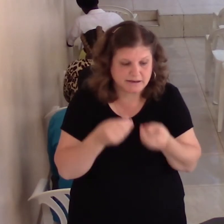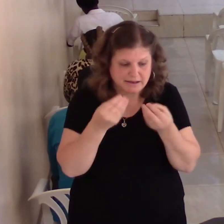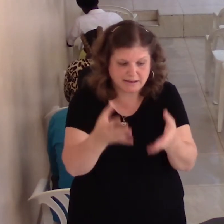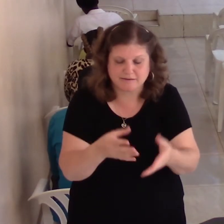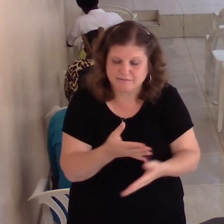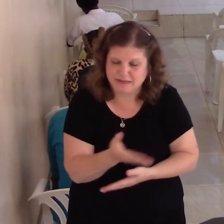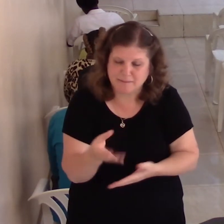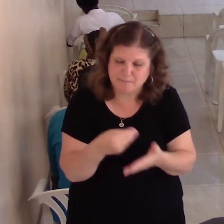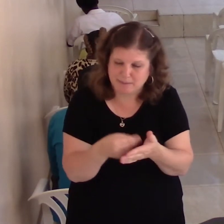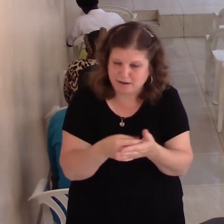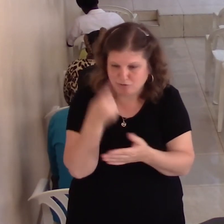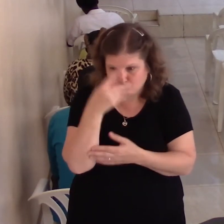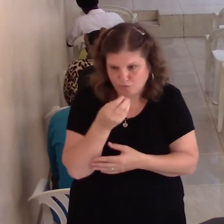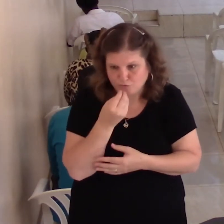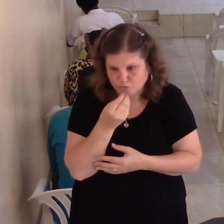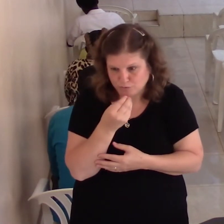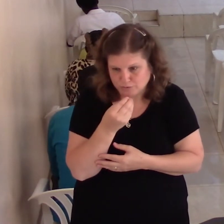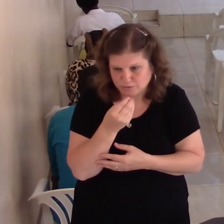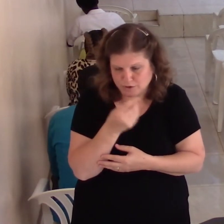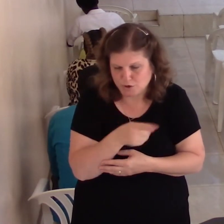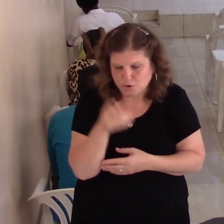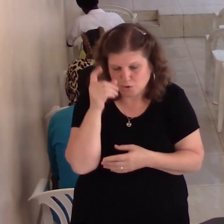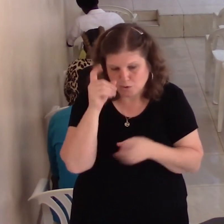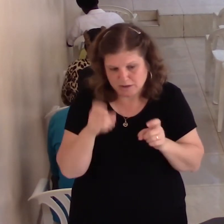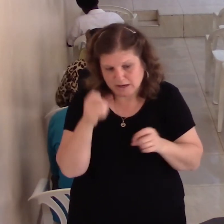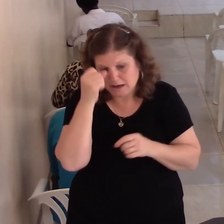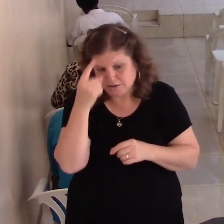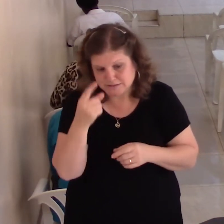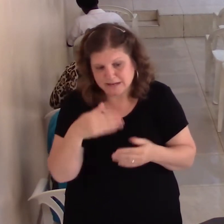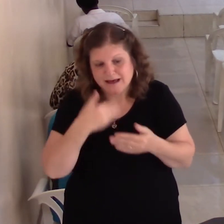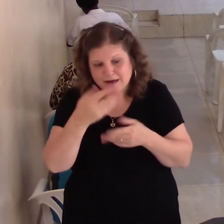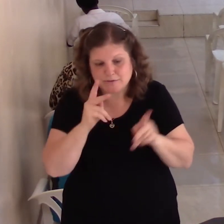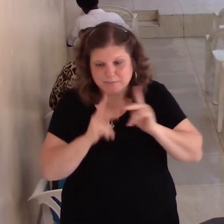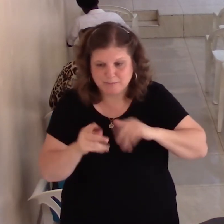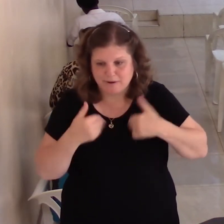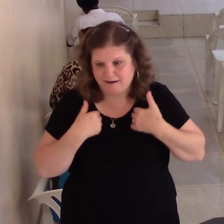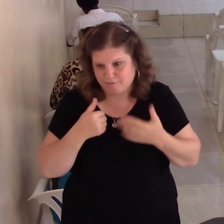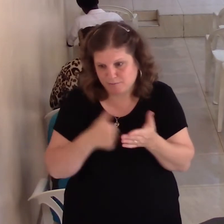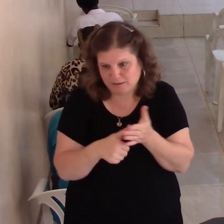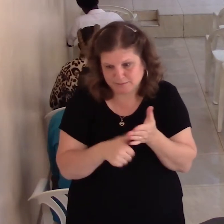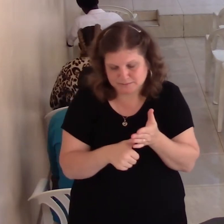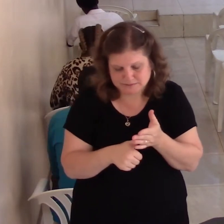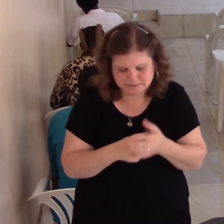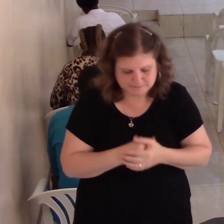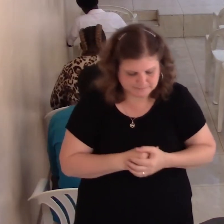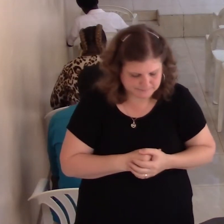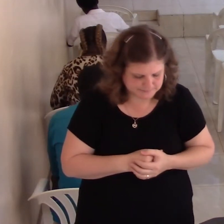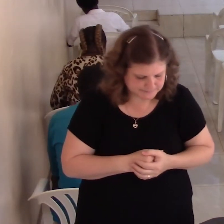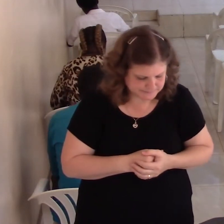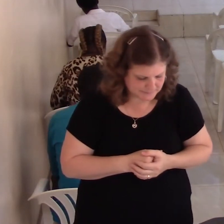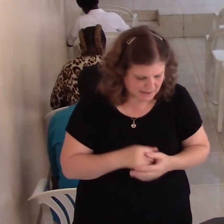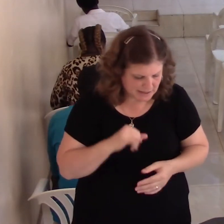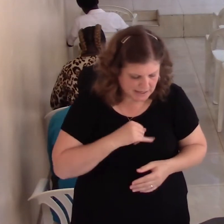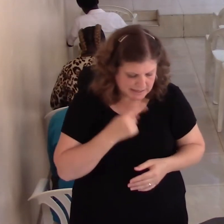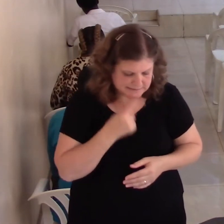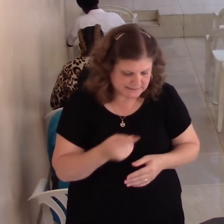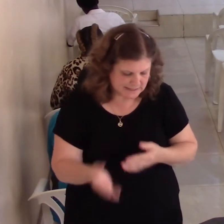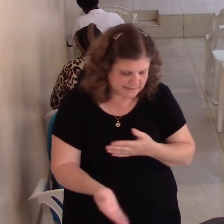understand that there's others who are also struggling. I mentioned this in the message this morning. One thing that the Lord put on our hearts about